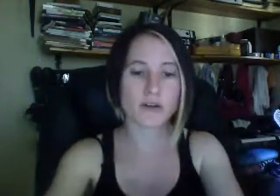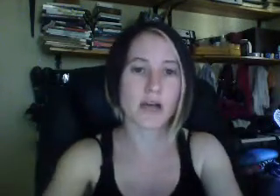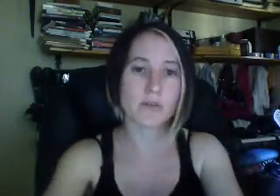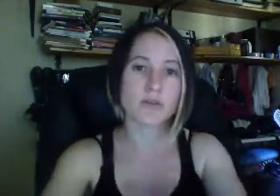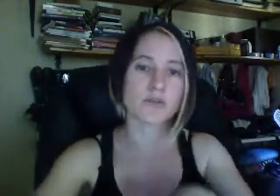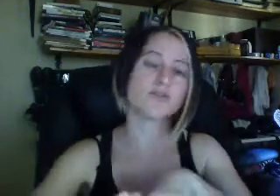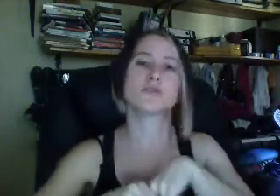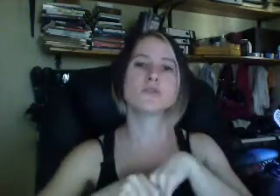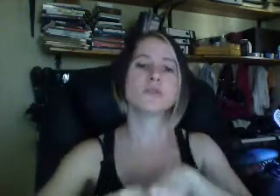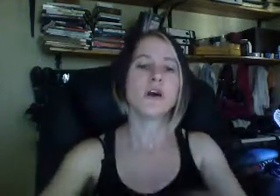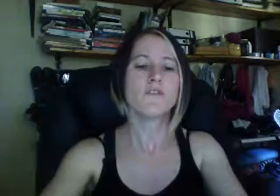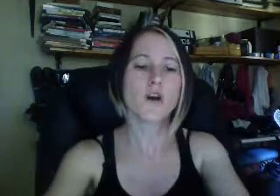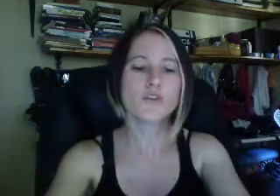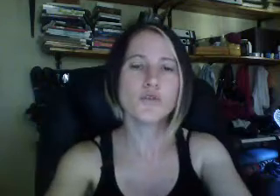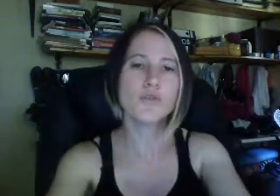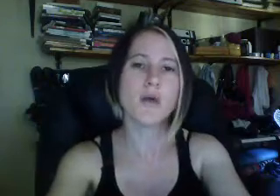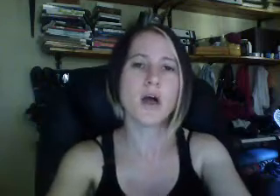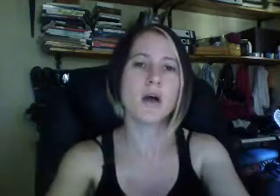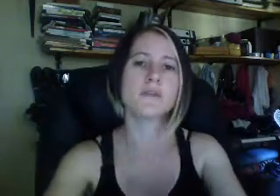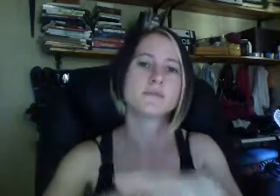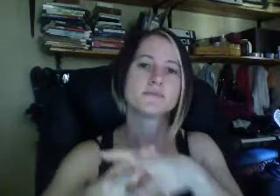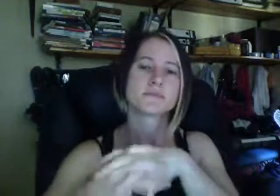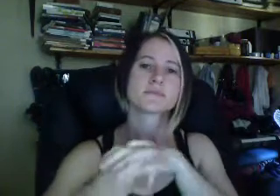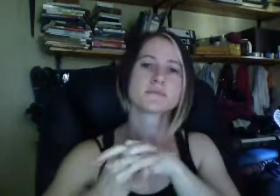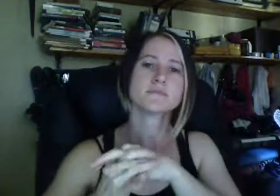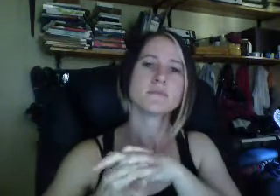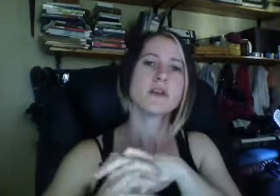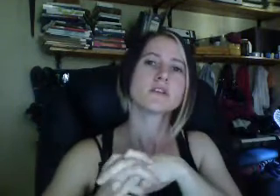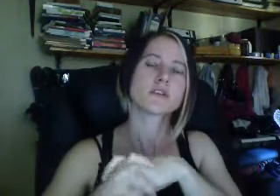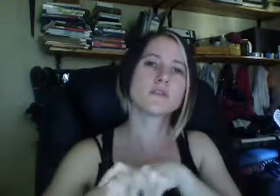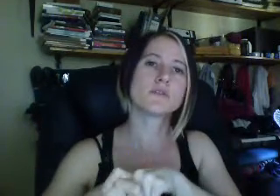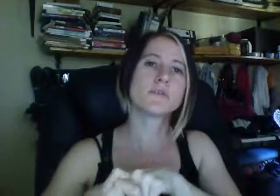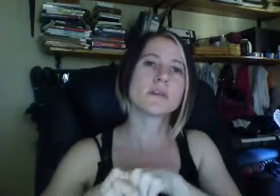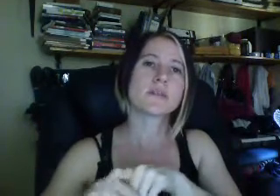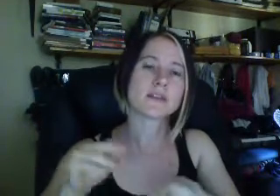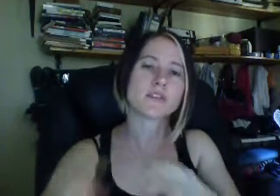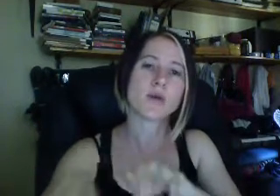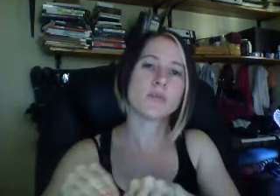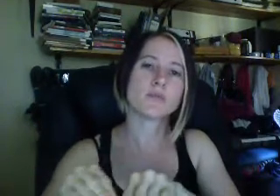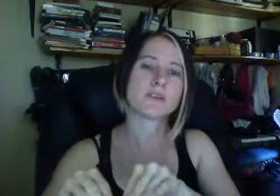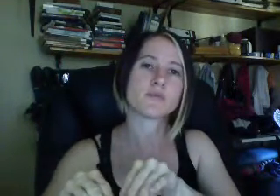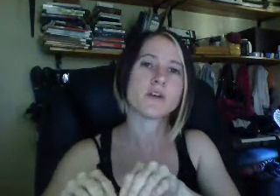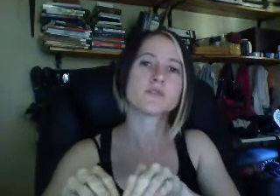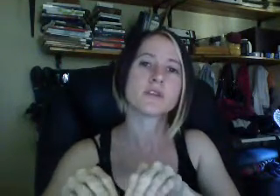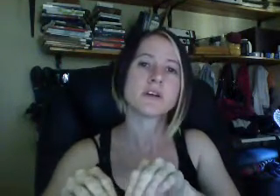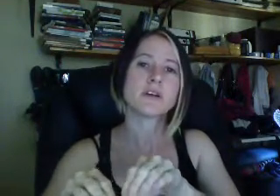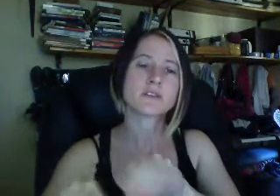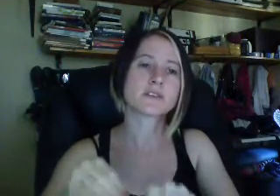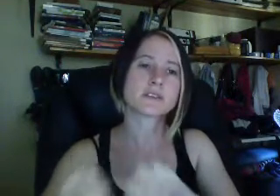they go and type it on YouTube. Fuck you, man. So that is the problem that if we don't, even in